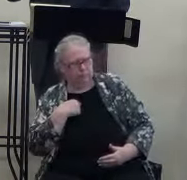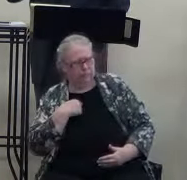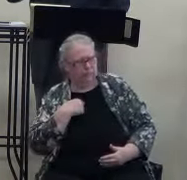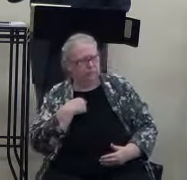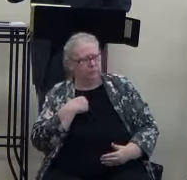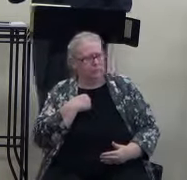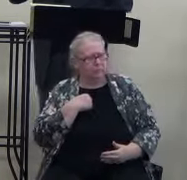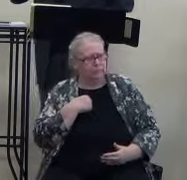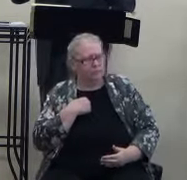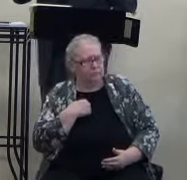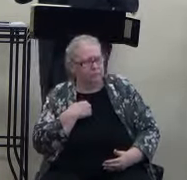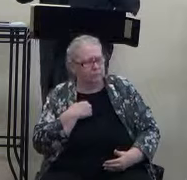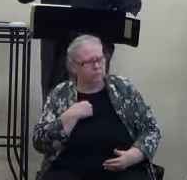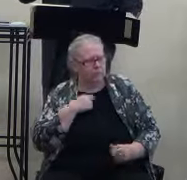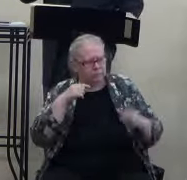Satan's coming.